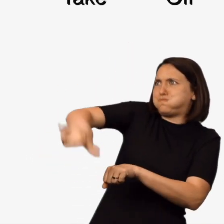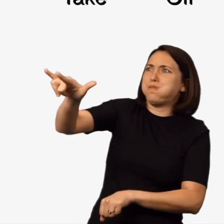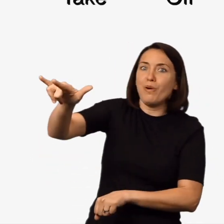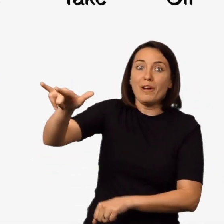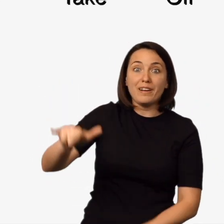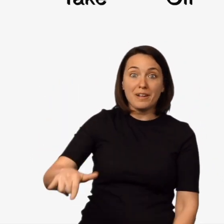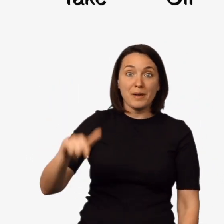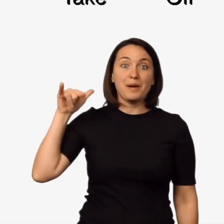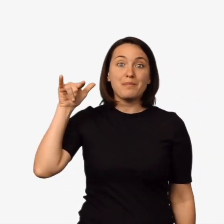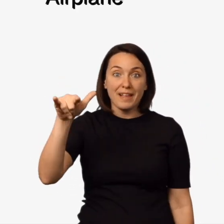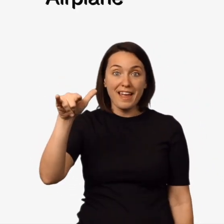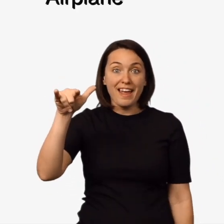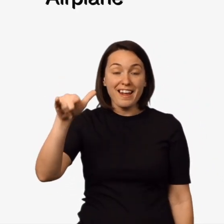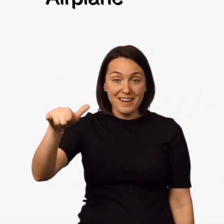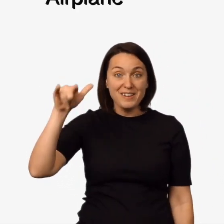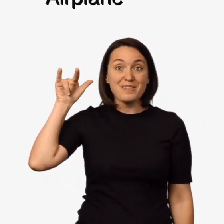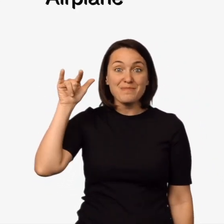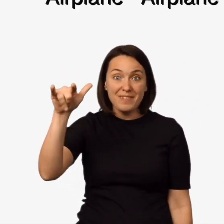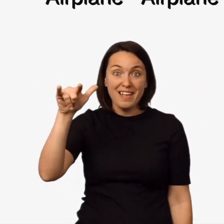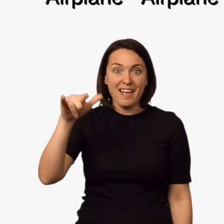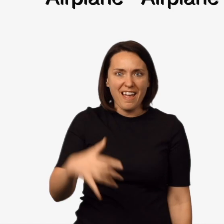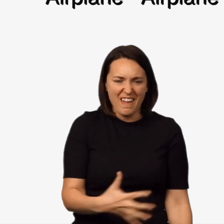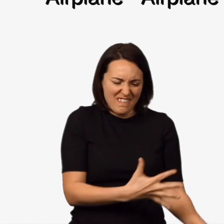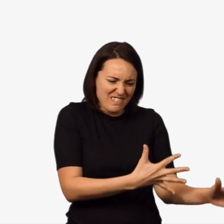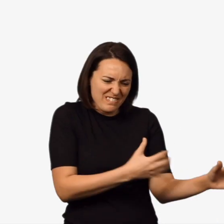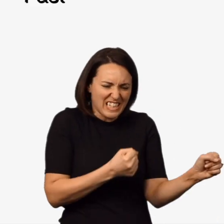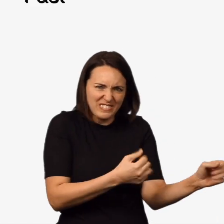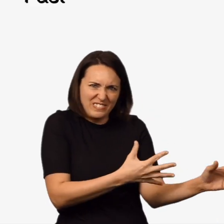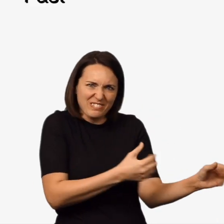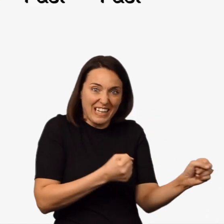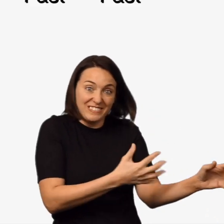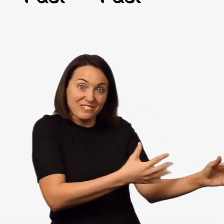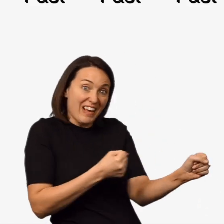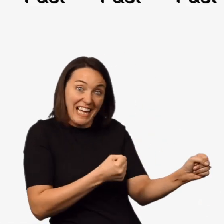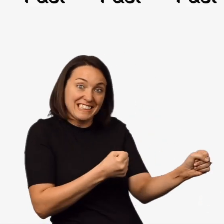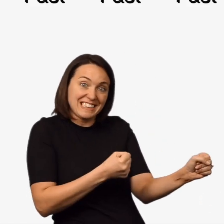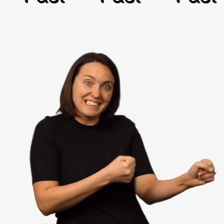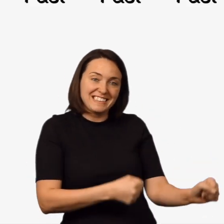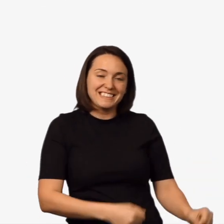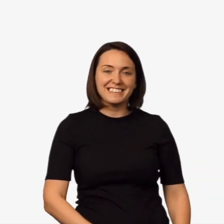off Airplane, airplane Fast, fast, fast